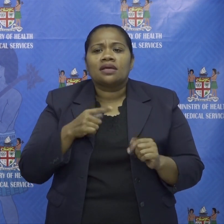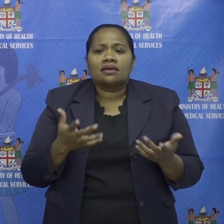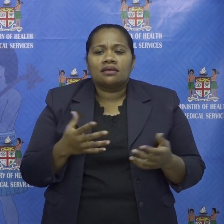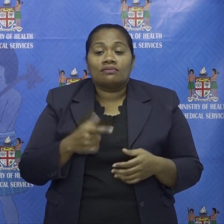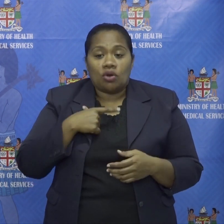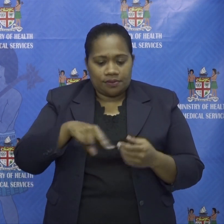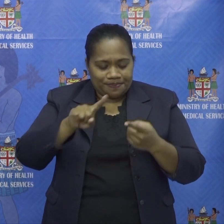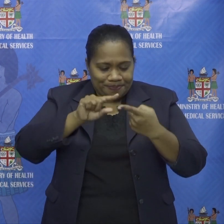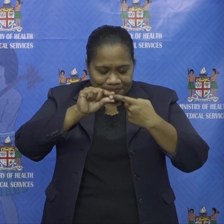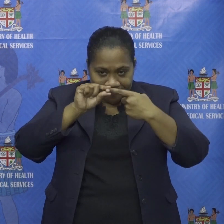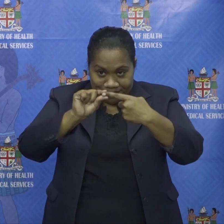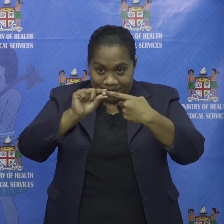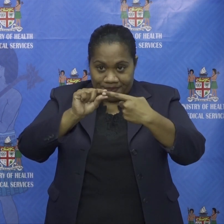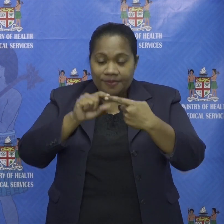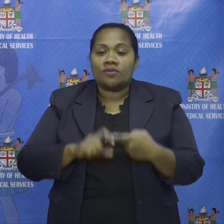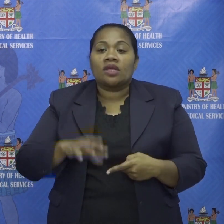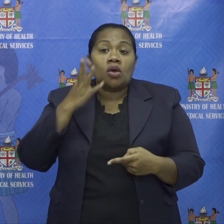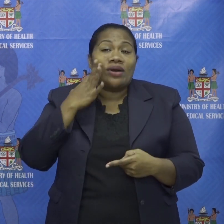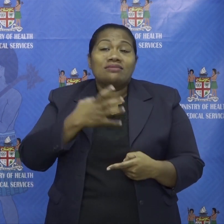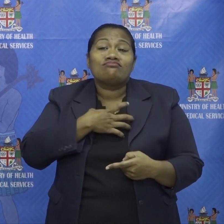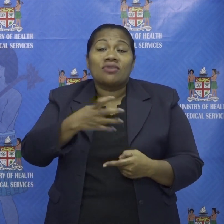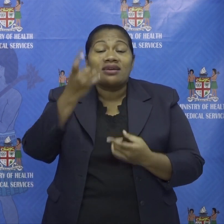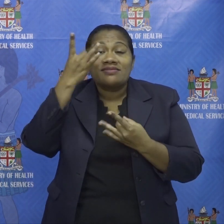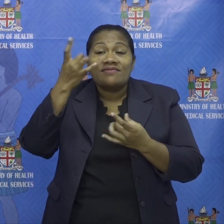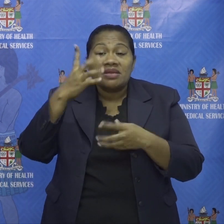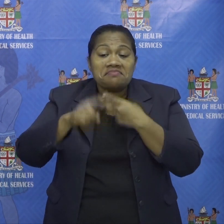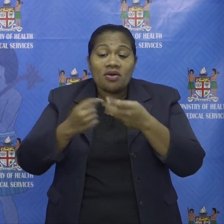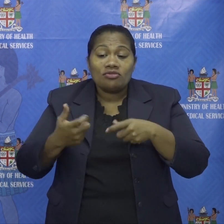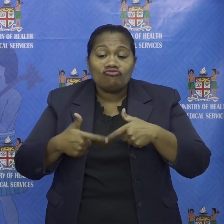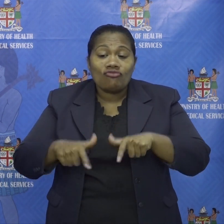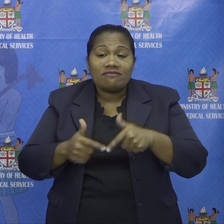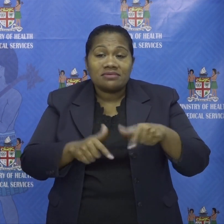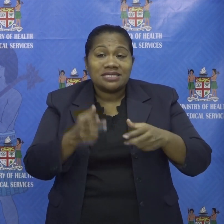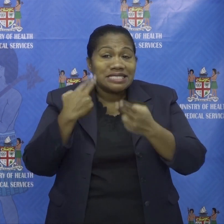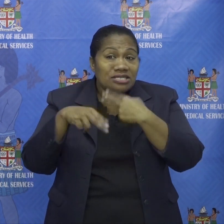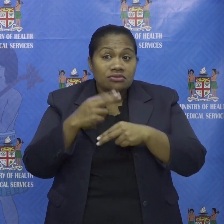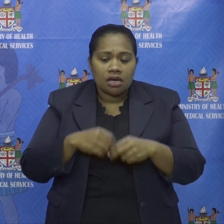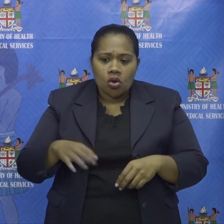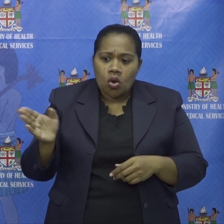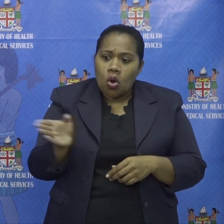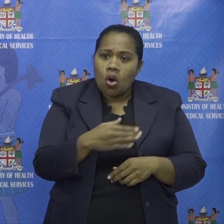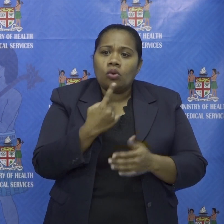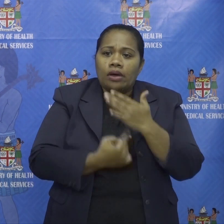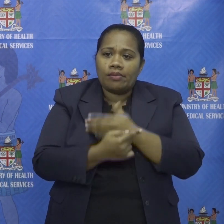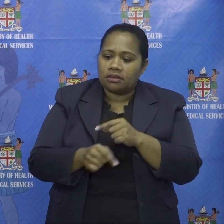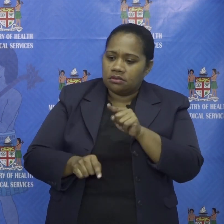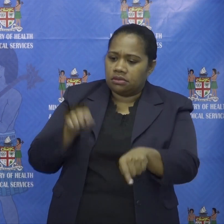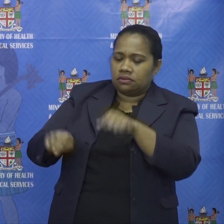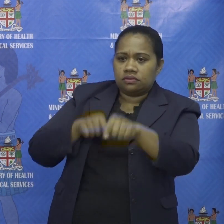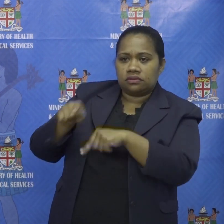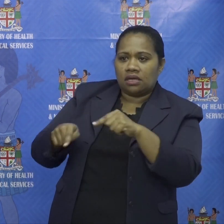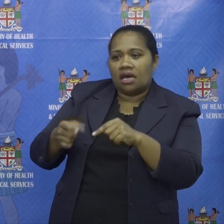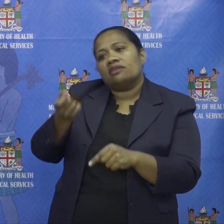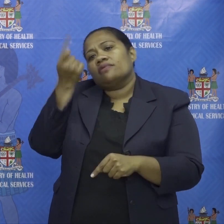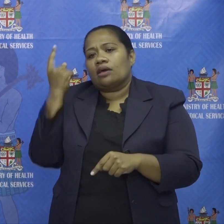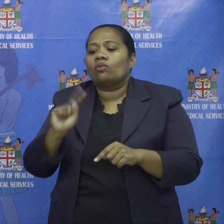number one when i give too much detail of the travel history everybody starts to stigmatize the travel history and they forget what they're